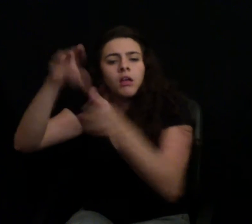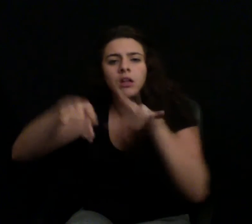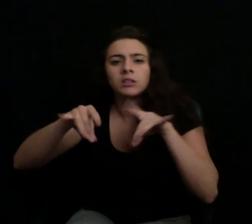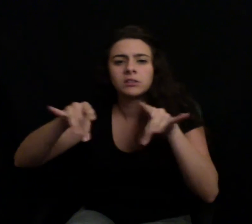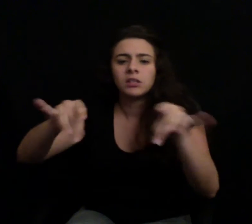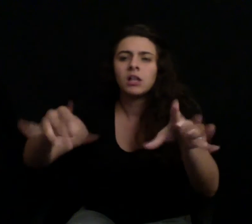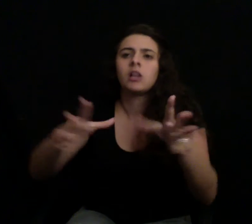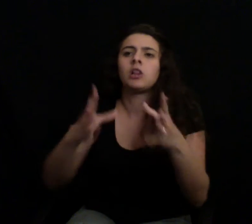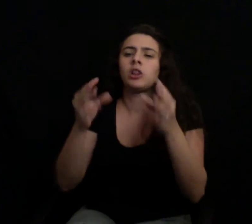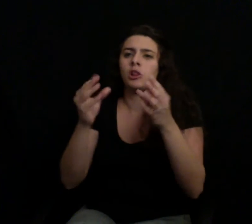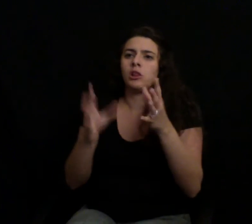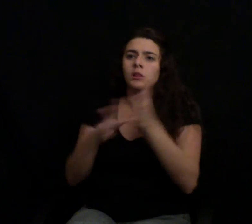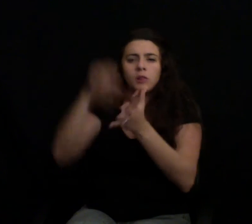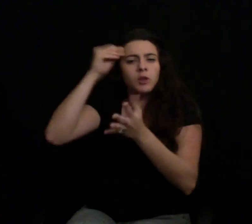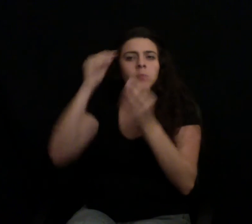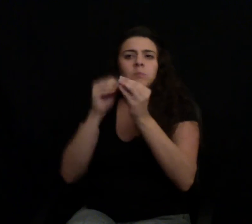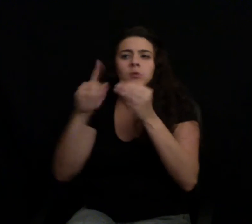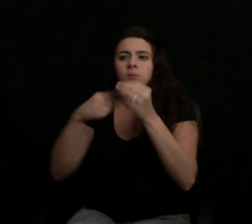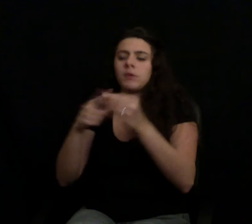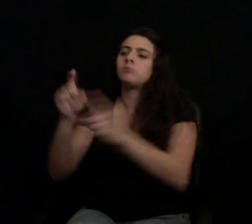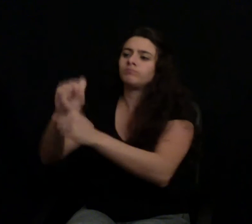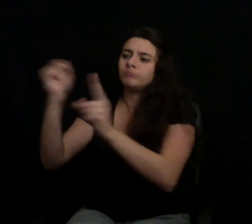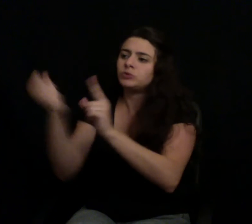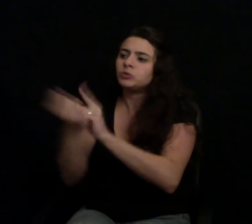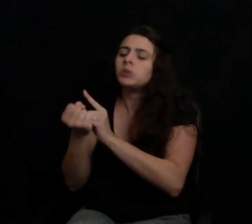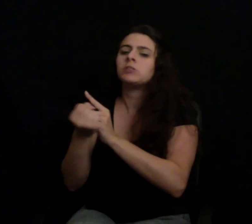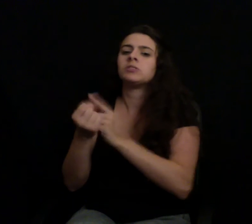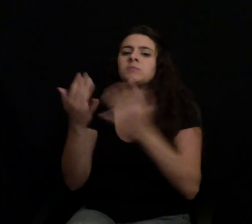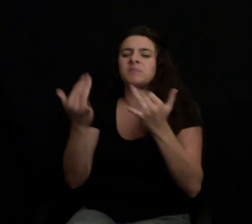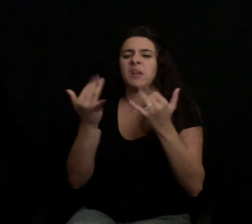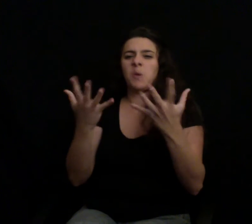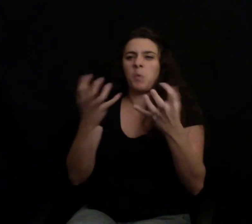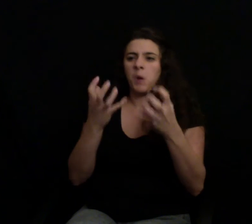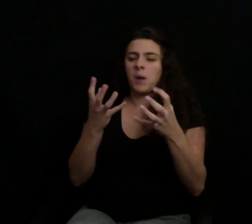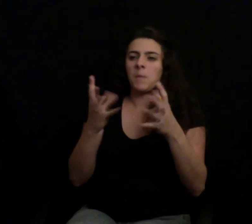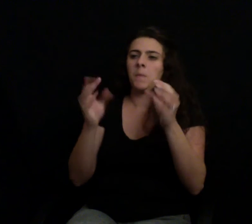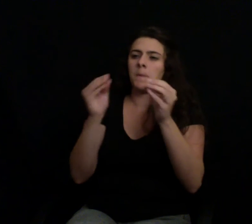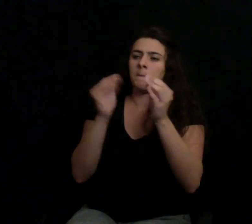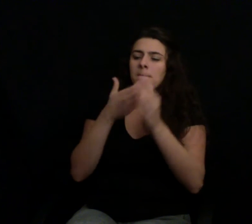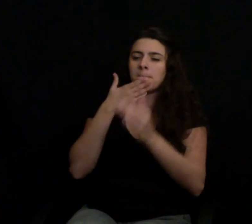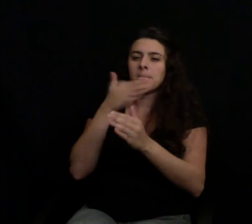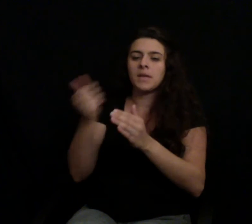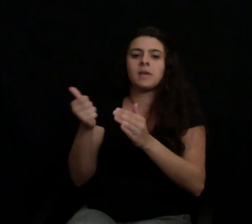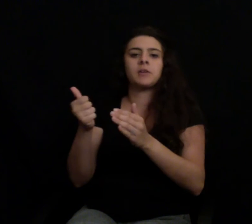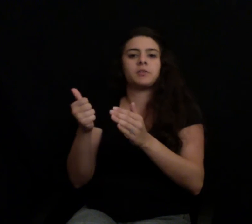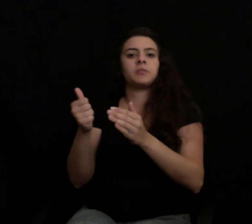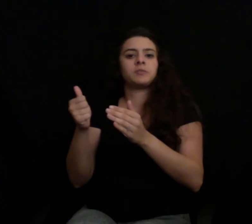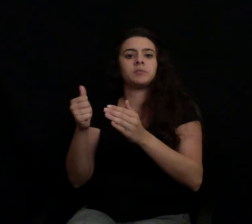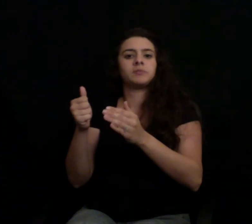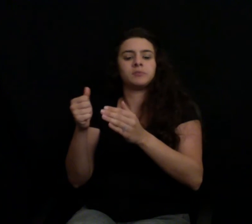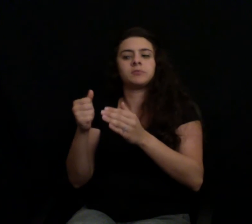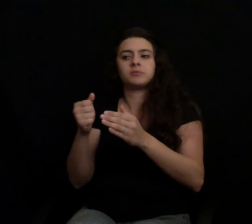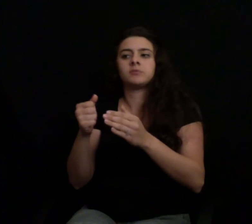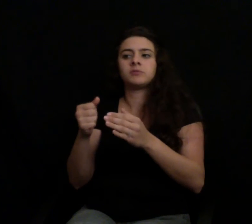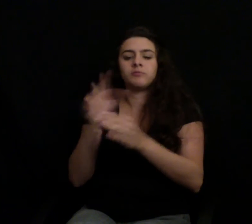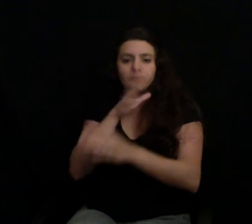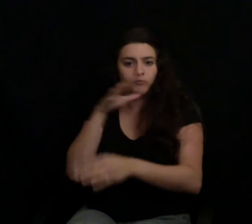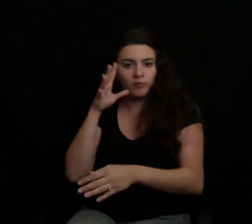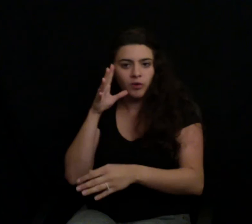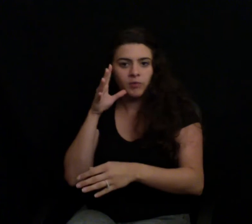higher quality for the farmers. There's no getting around the fact that this doesn't work. We would never choose this system if we were